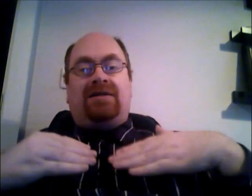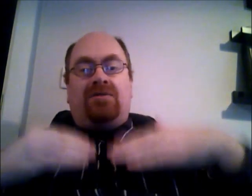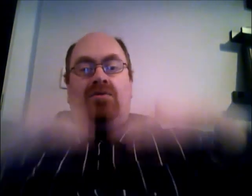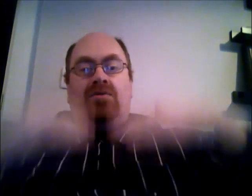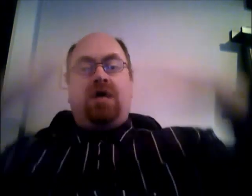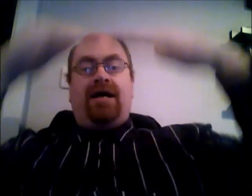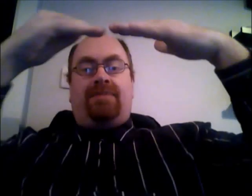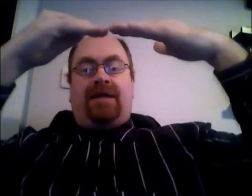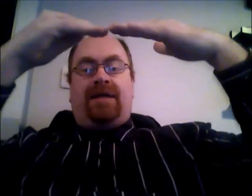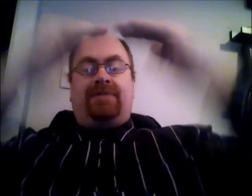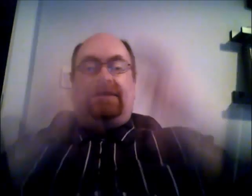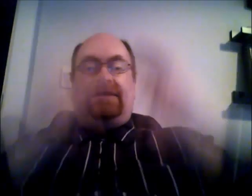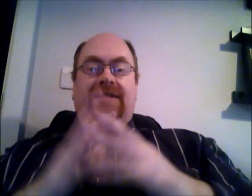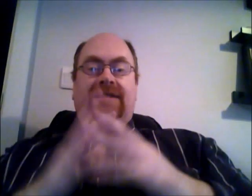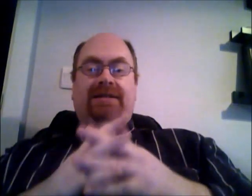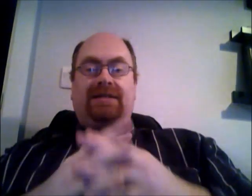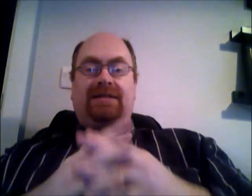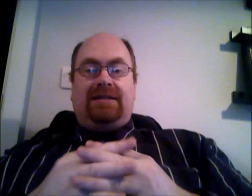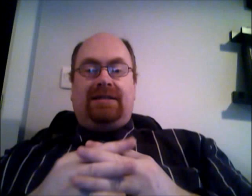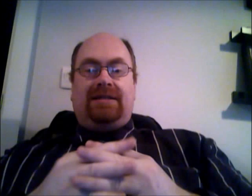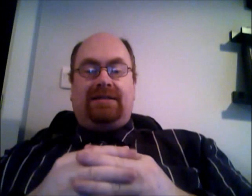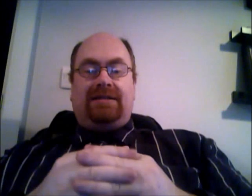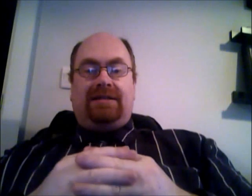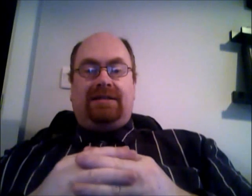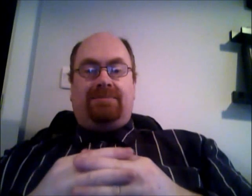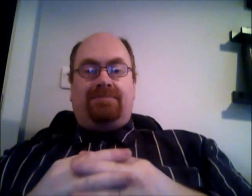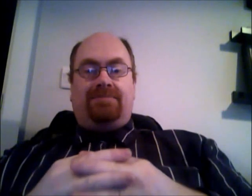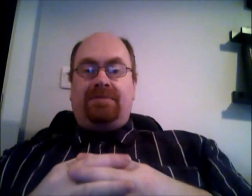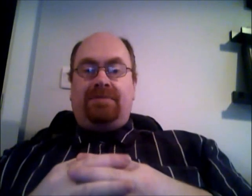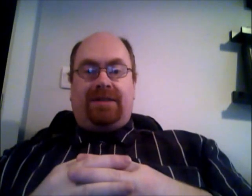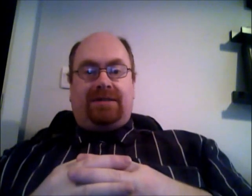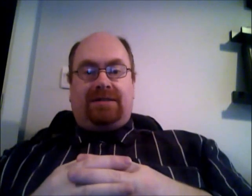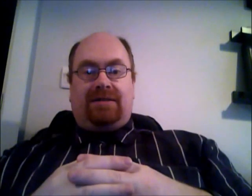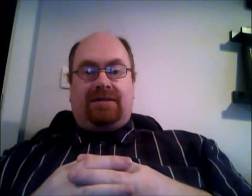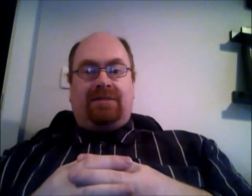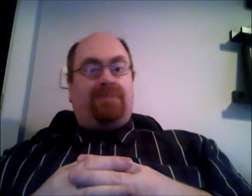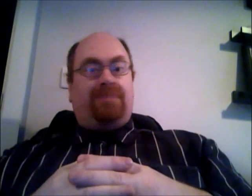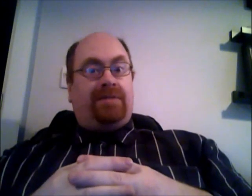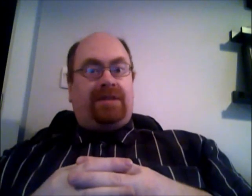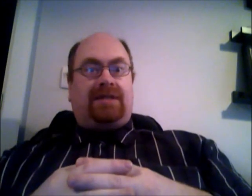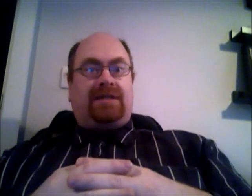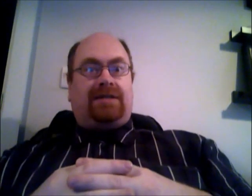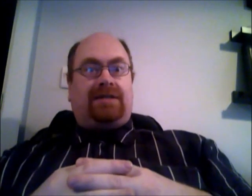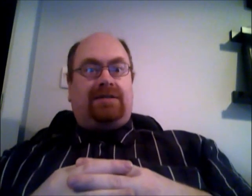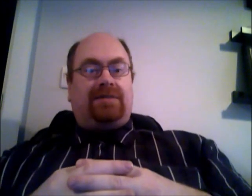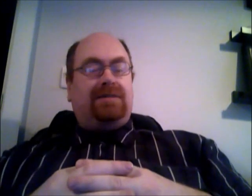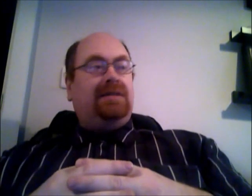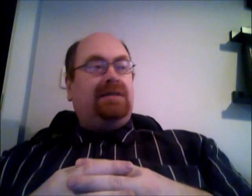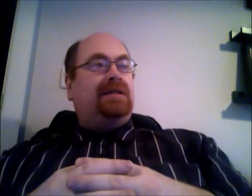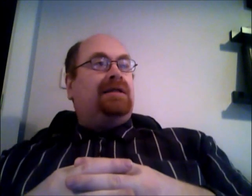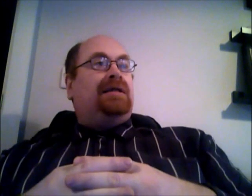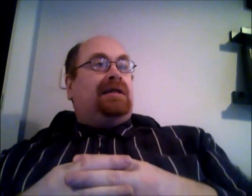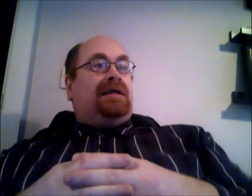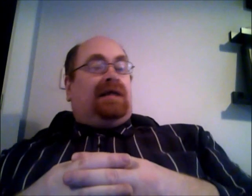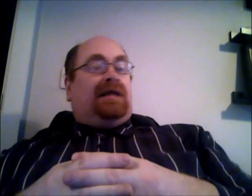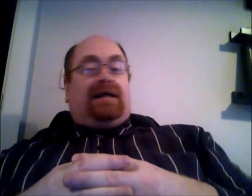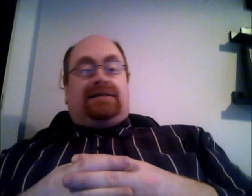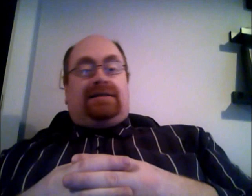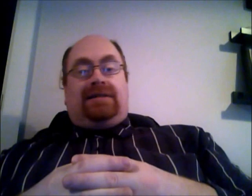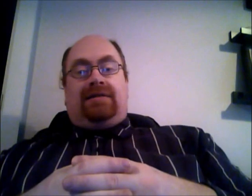way up like we did in the in the boom years or the bubble years of October and you know